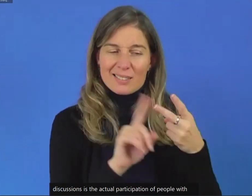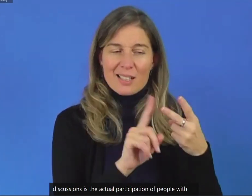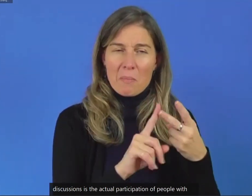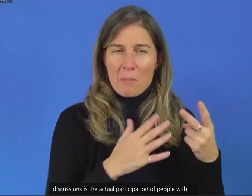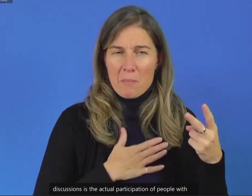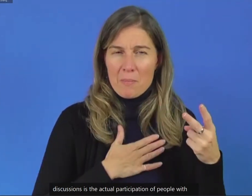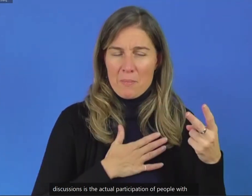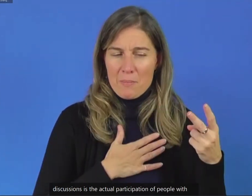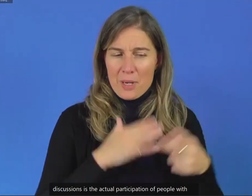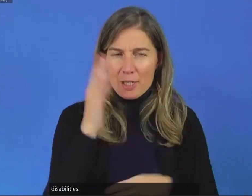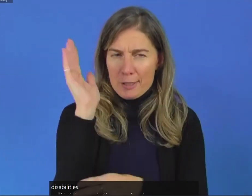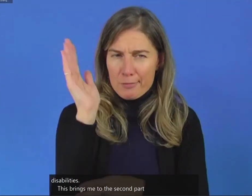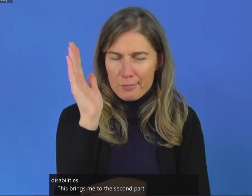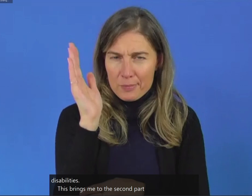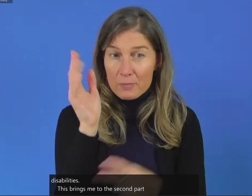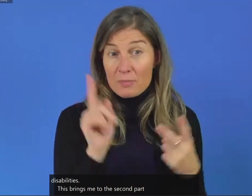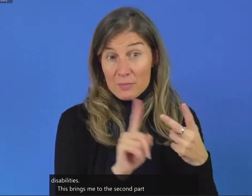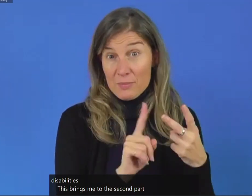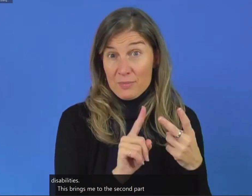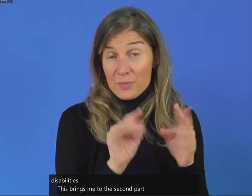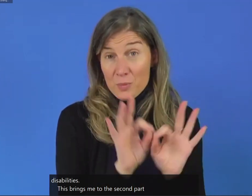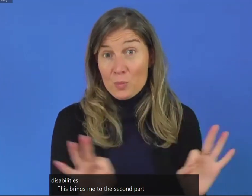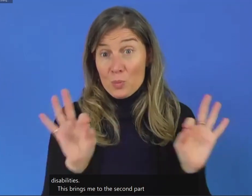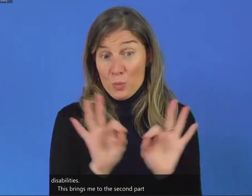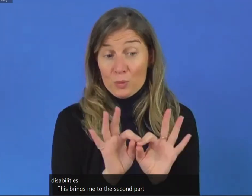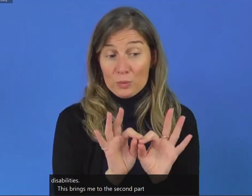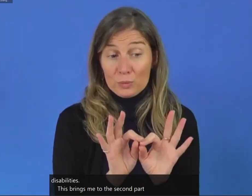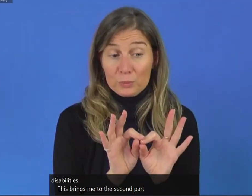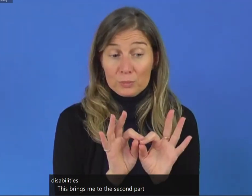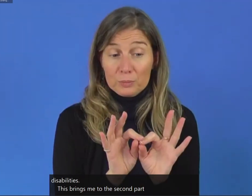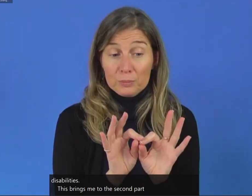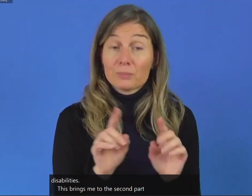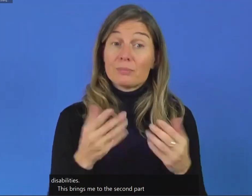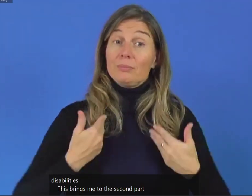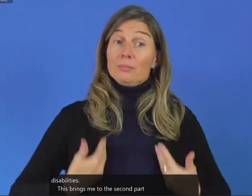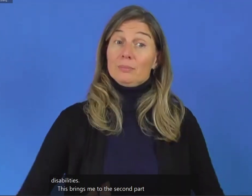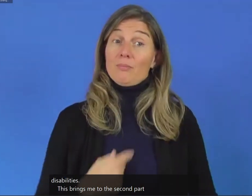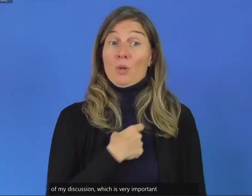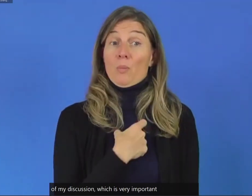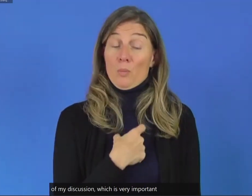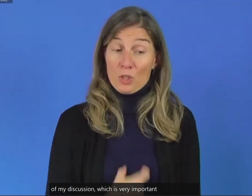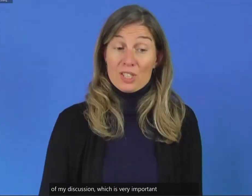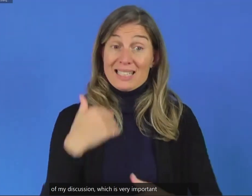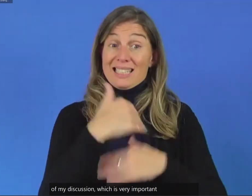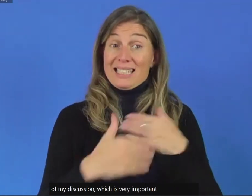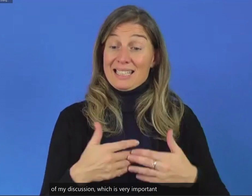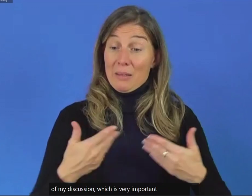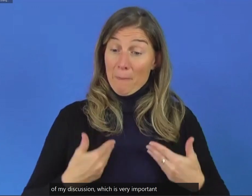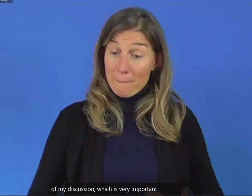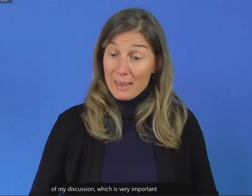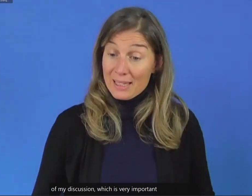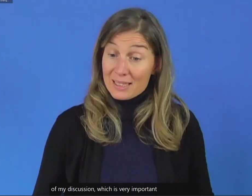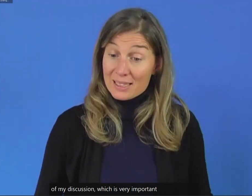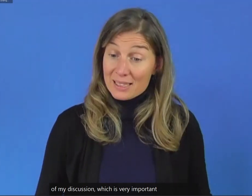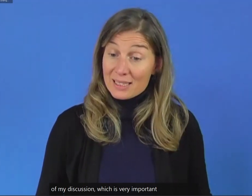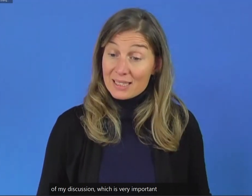is very important as well as as a person with disability. If I stand here and I